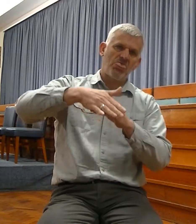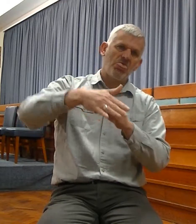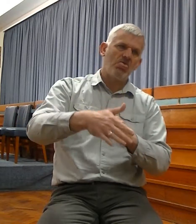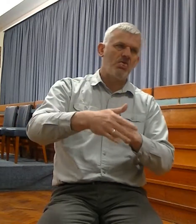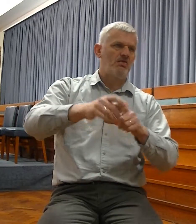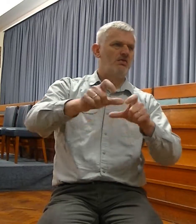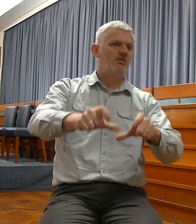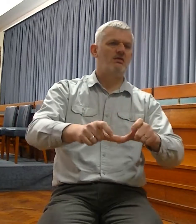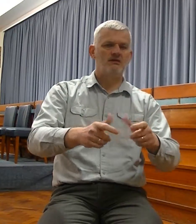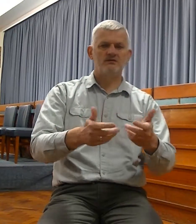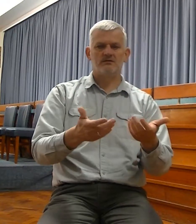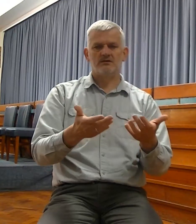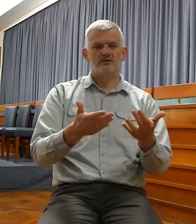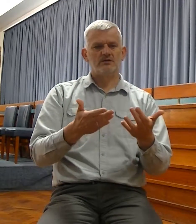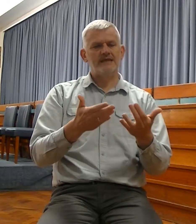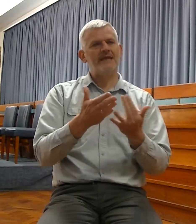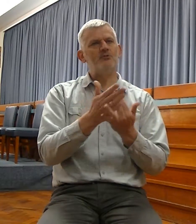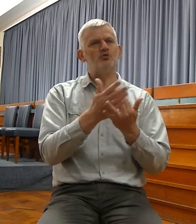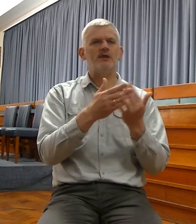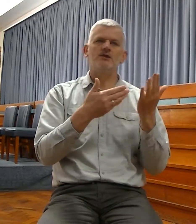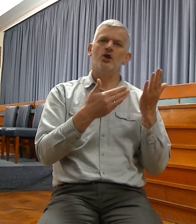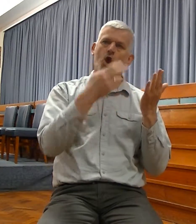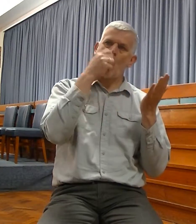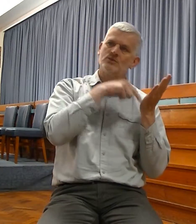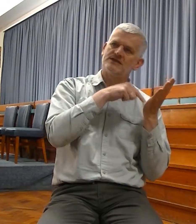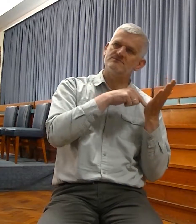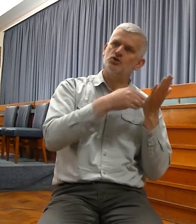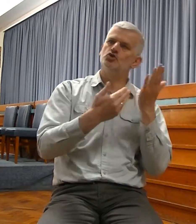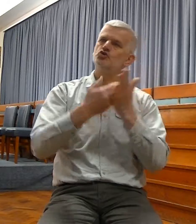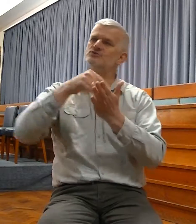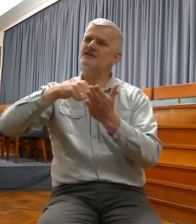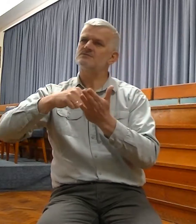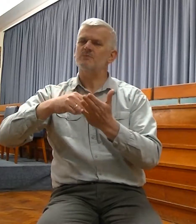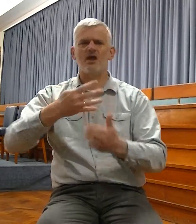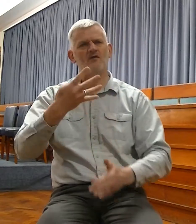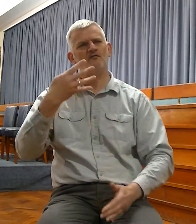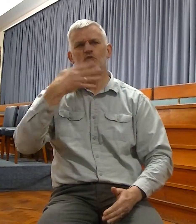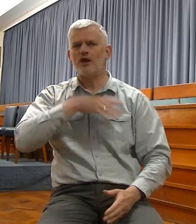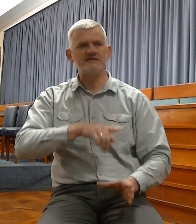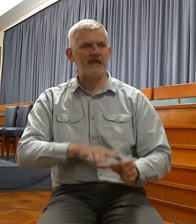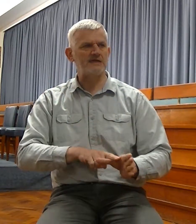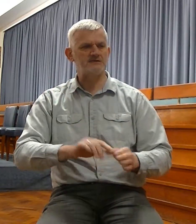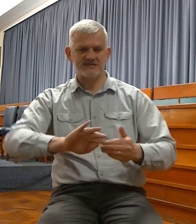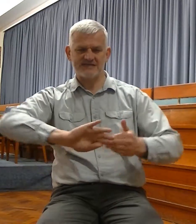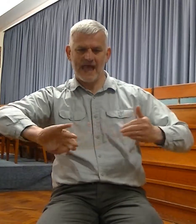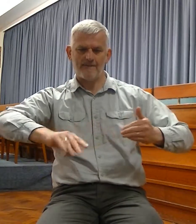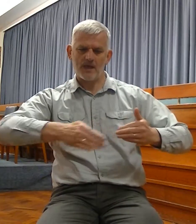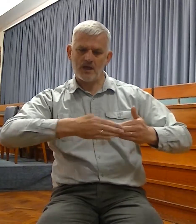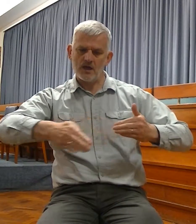through the intertestamental period of around 400 years before the coming of Christ. Then